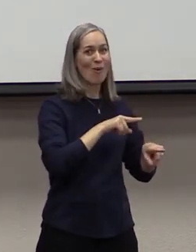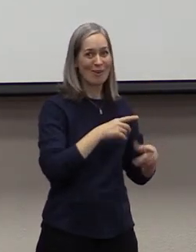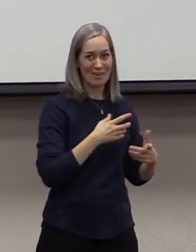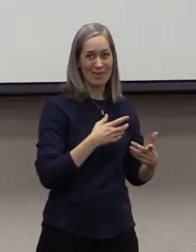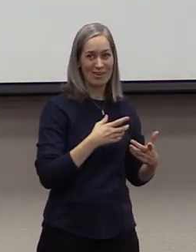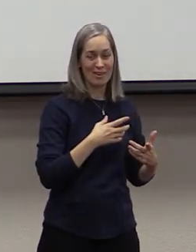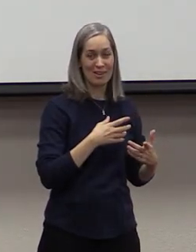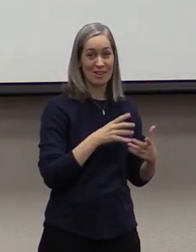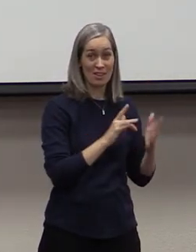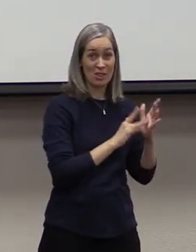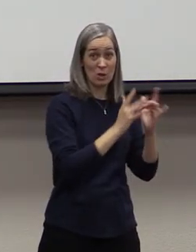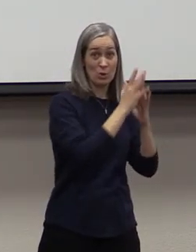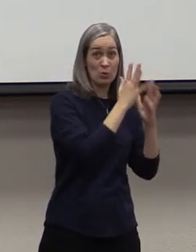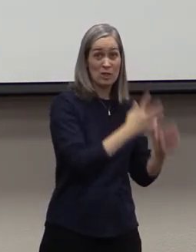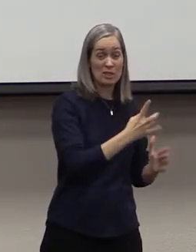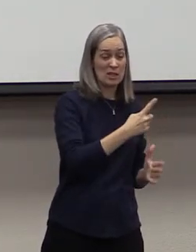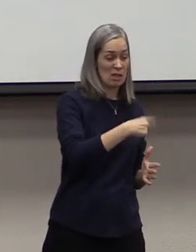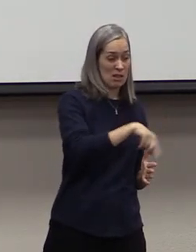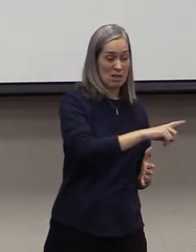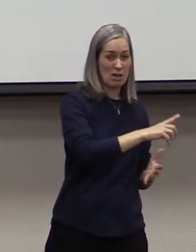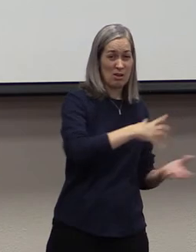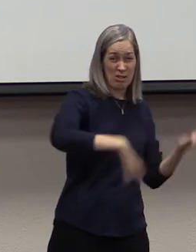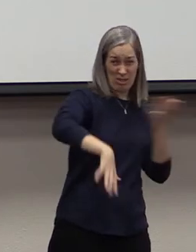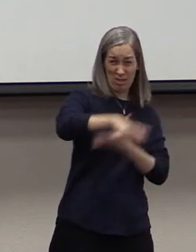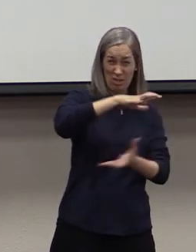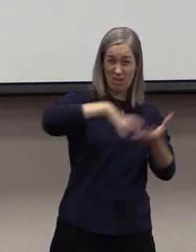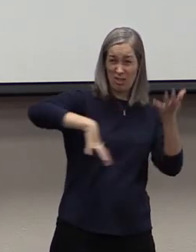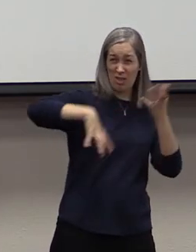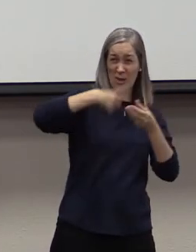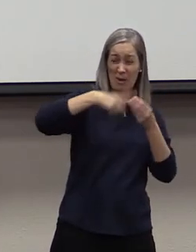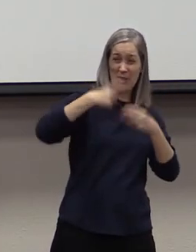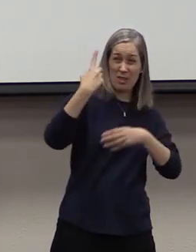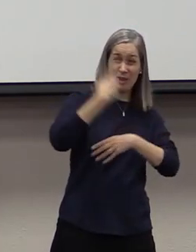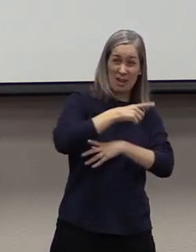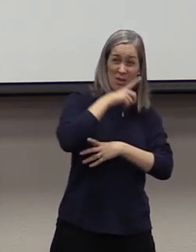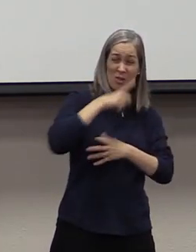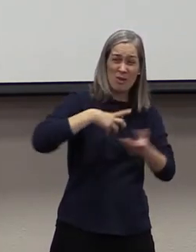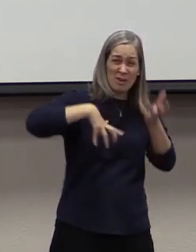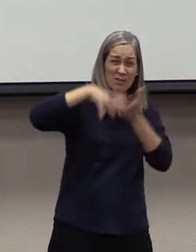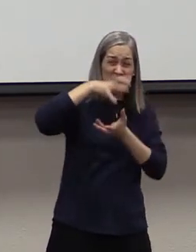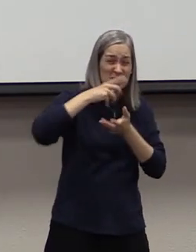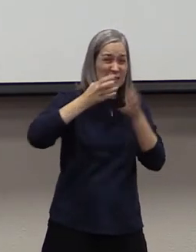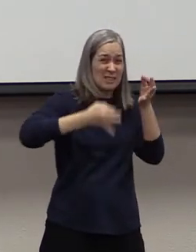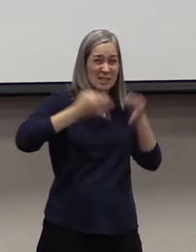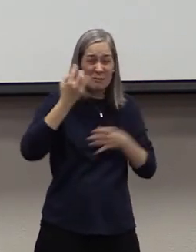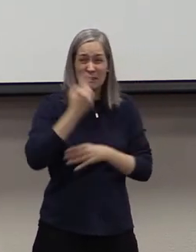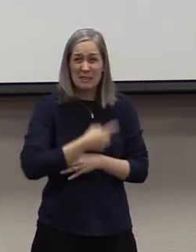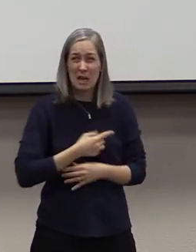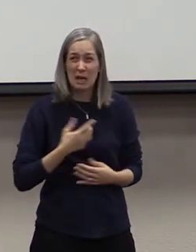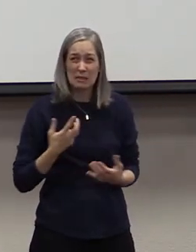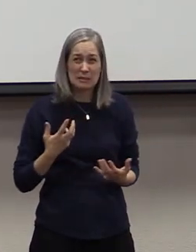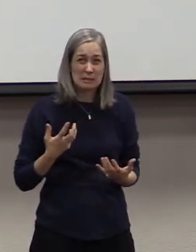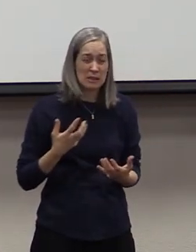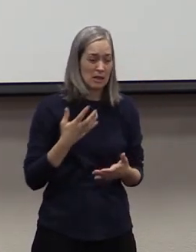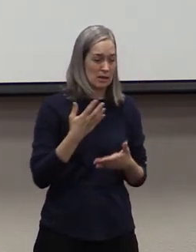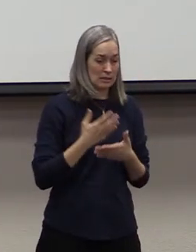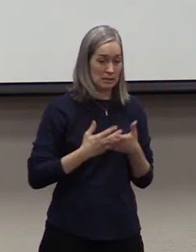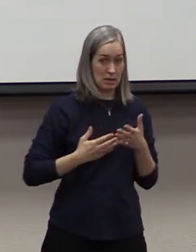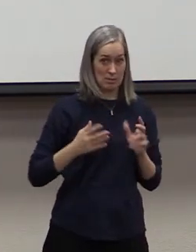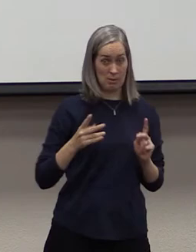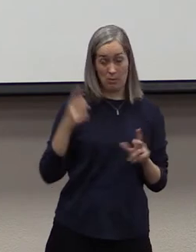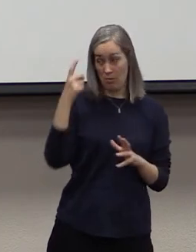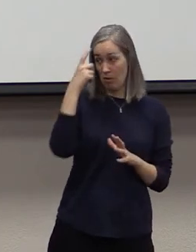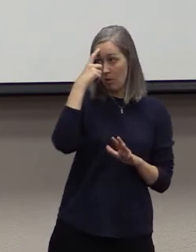these Christians, they were confused about the day of the Lord. They were confused about Judgment Day. There were some of them that